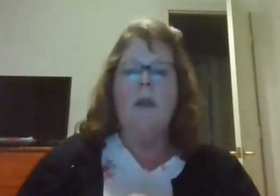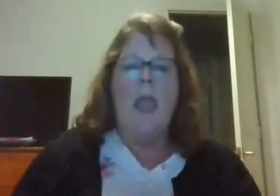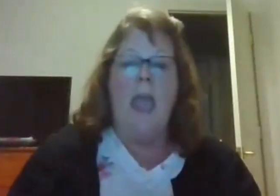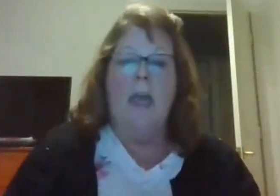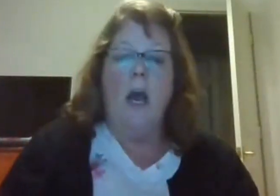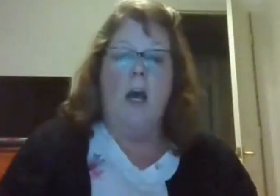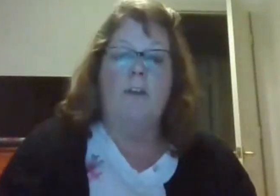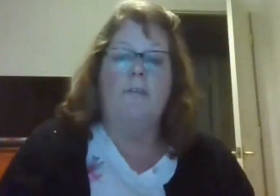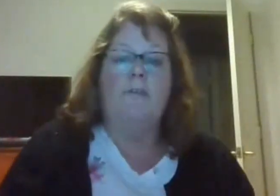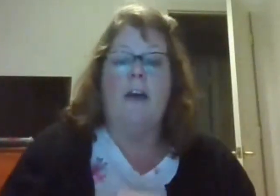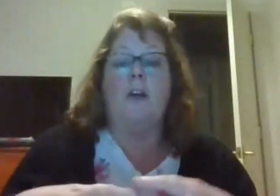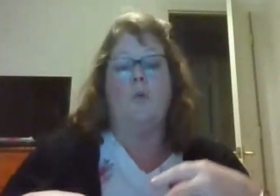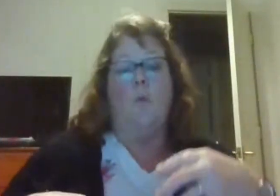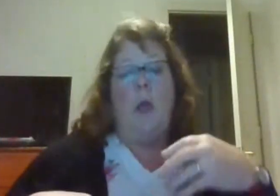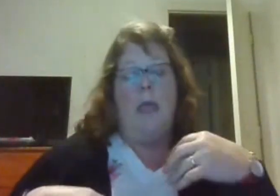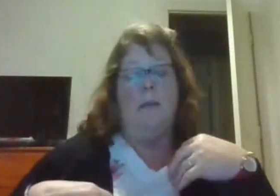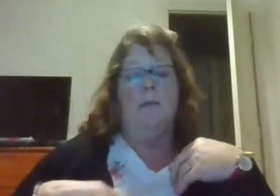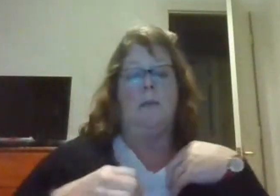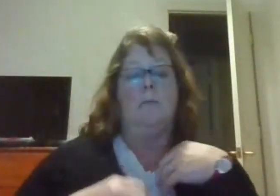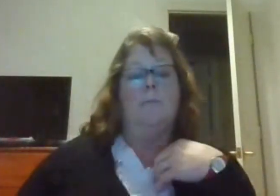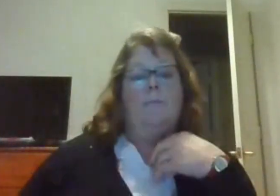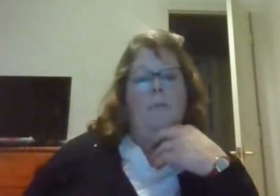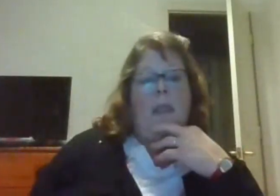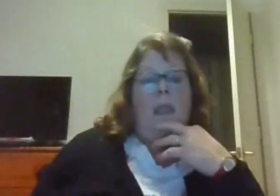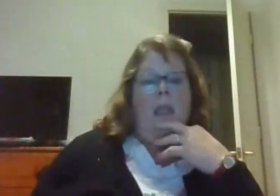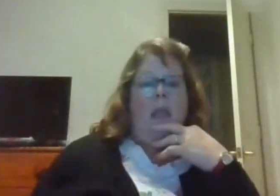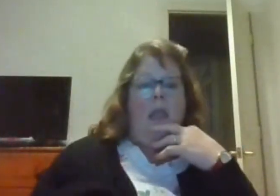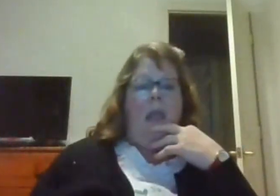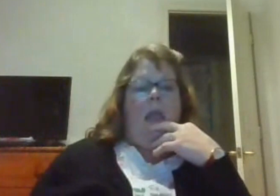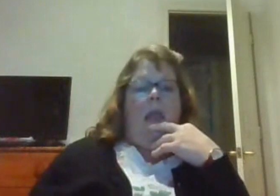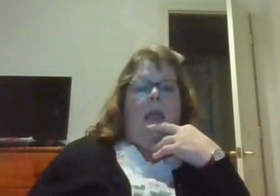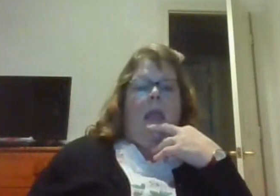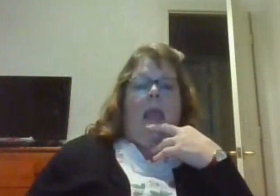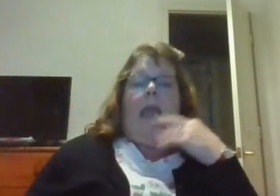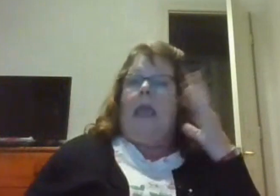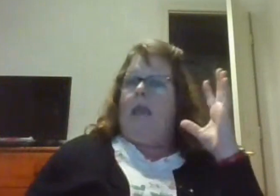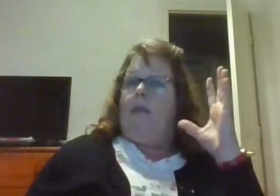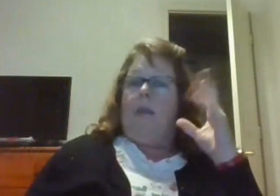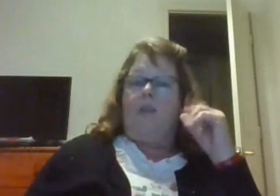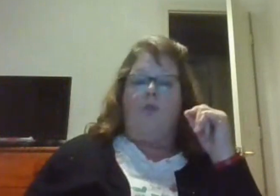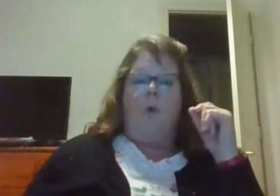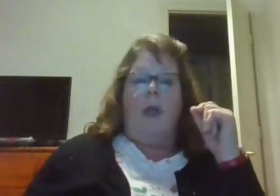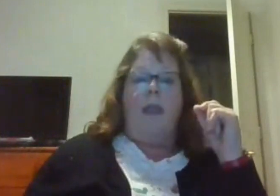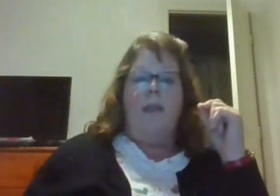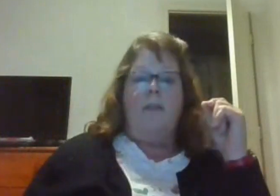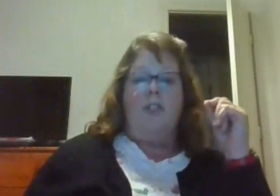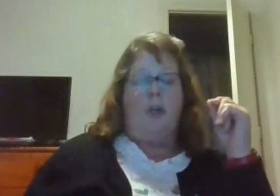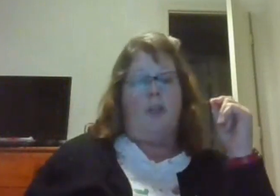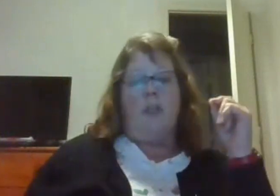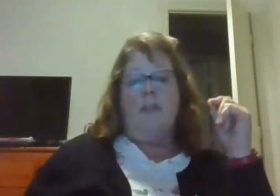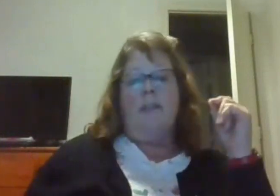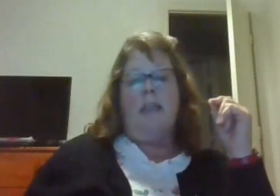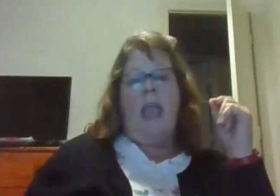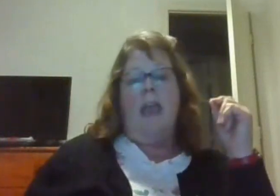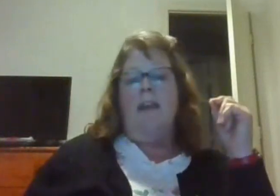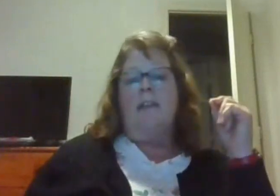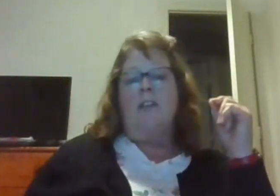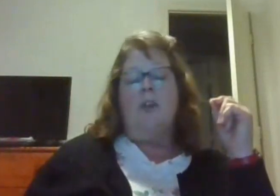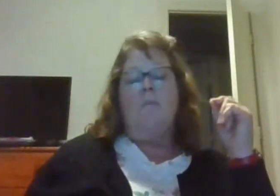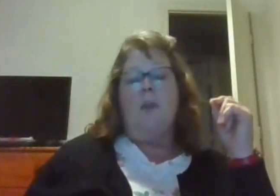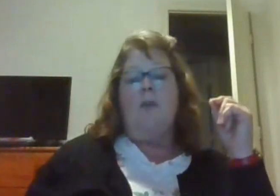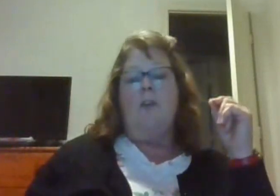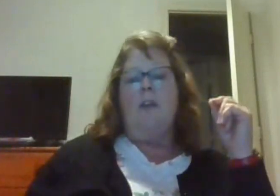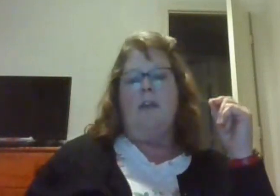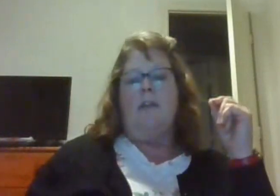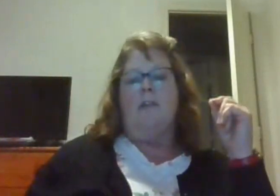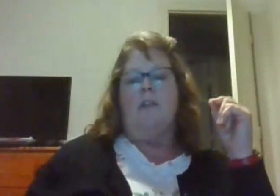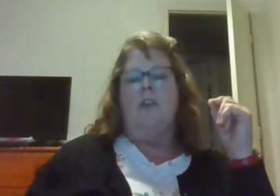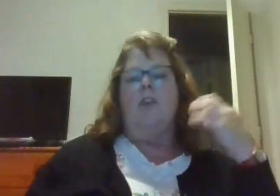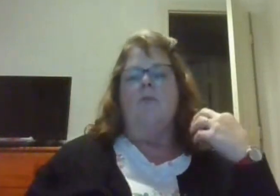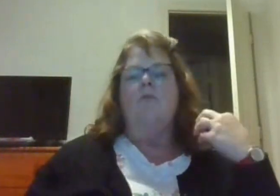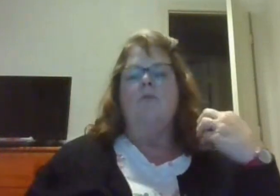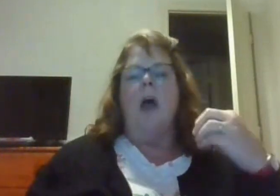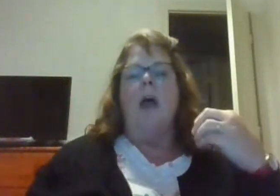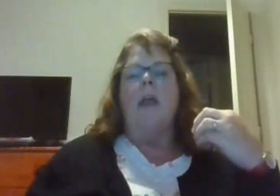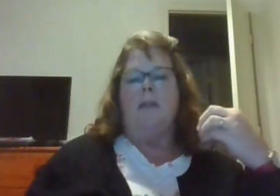and unfettered ways. In this way, churches and its communities unite